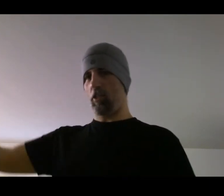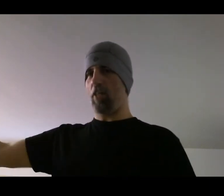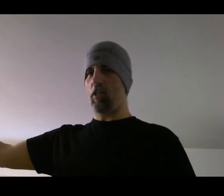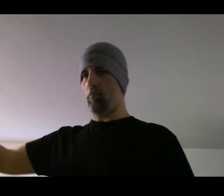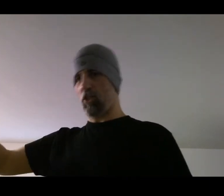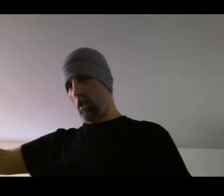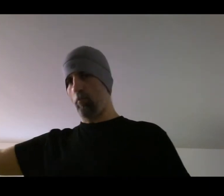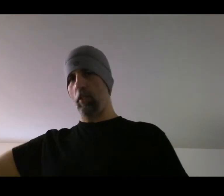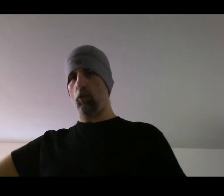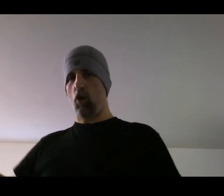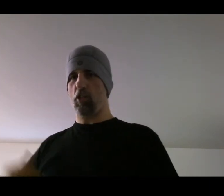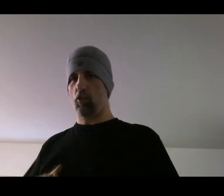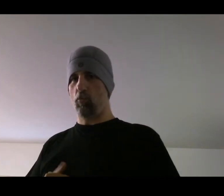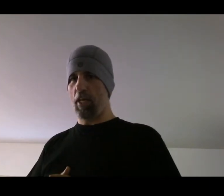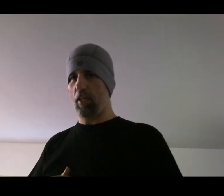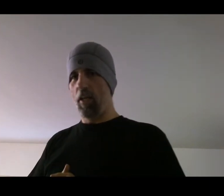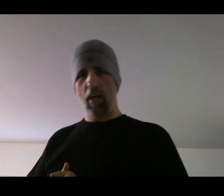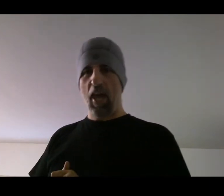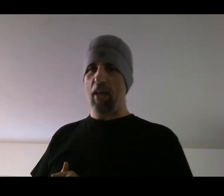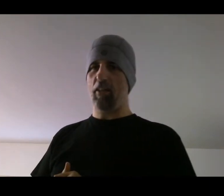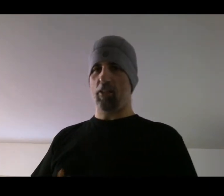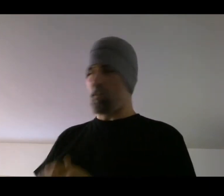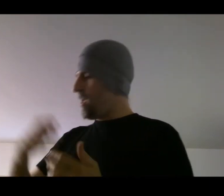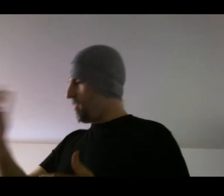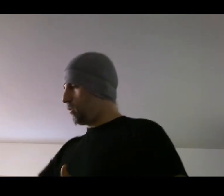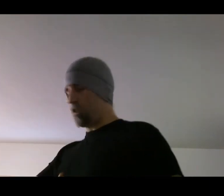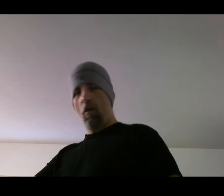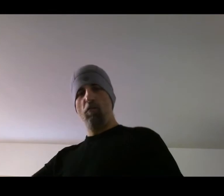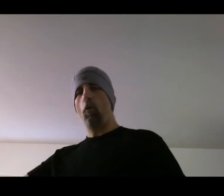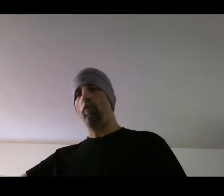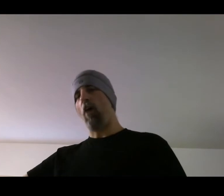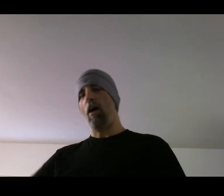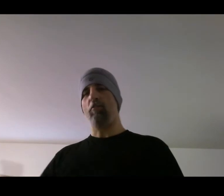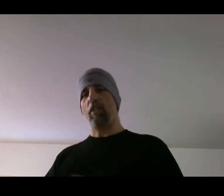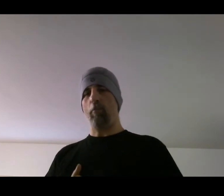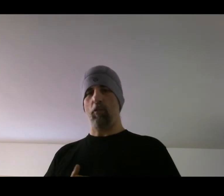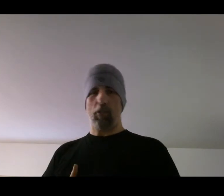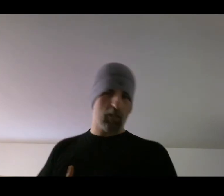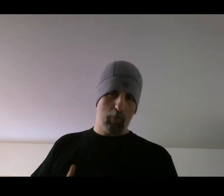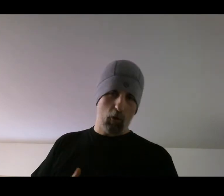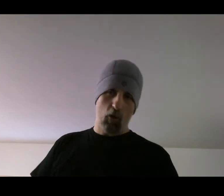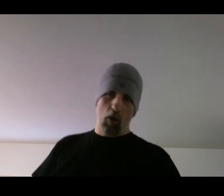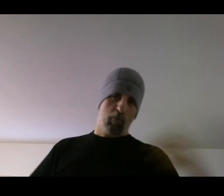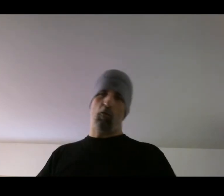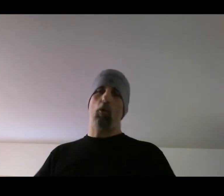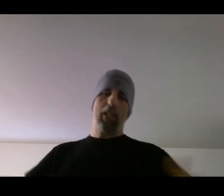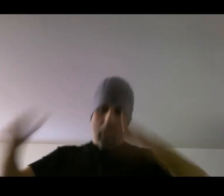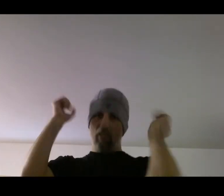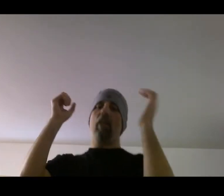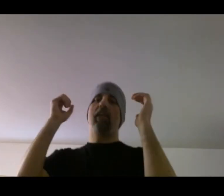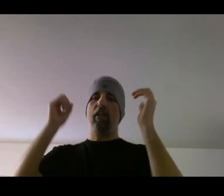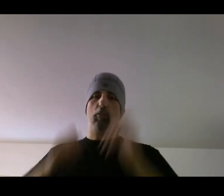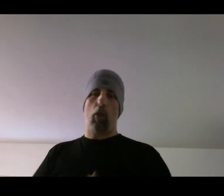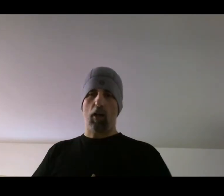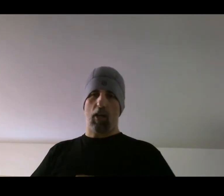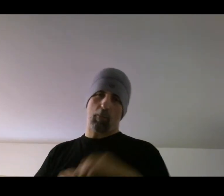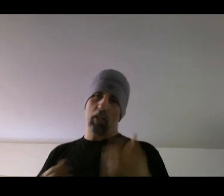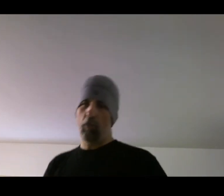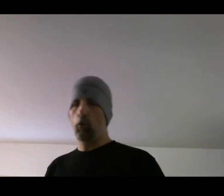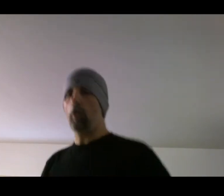sends him stumbling across the ring and it's those four or five steps of a stumble before he can get his block up. if you can